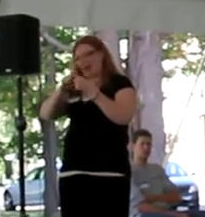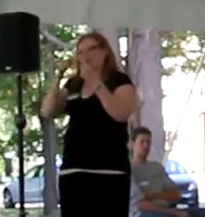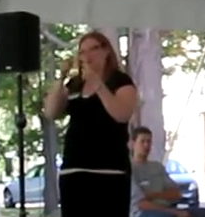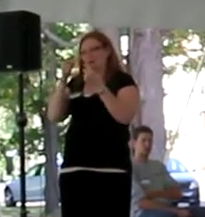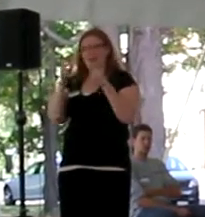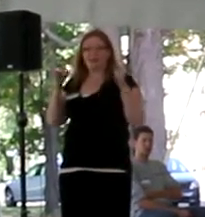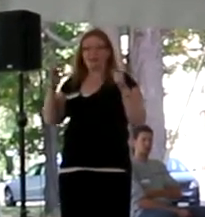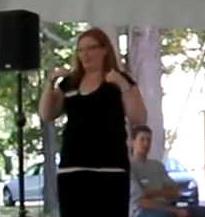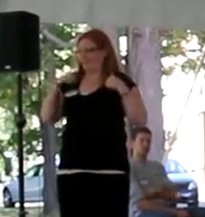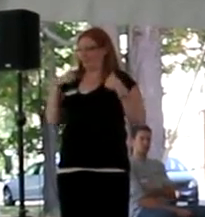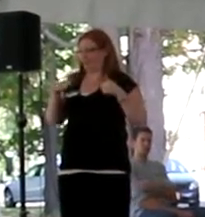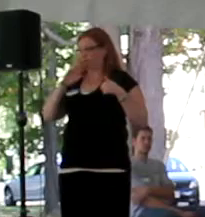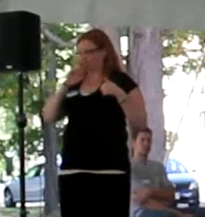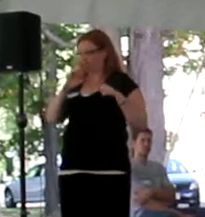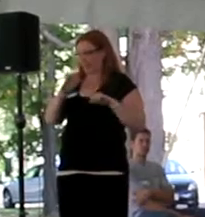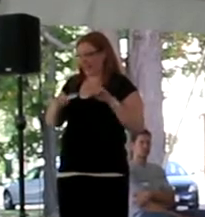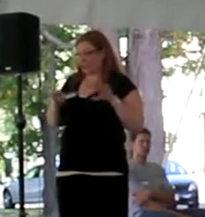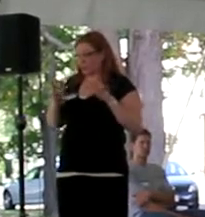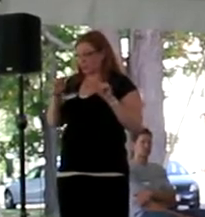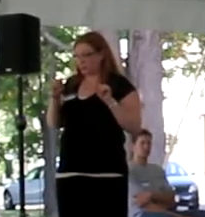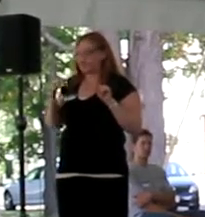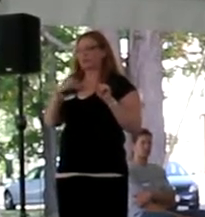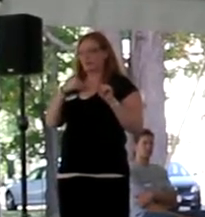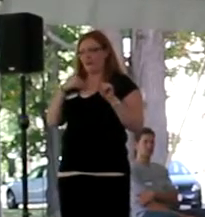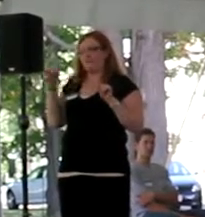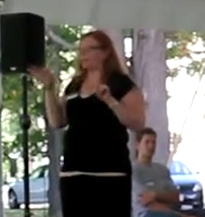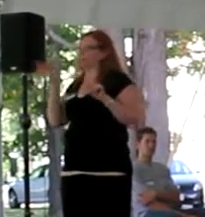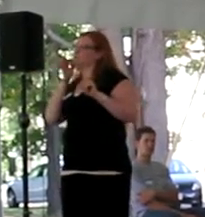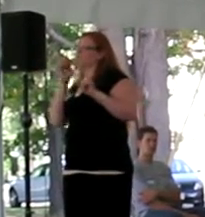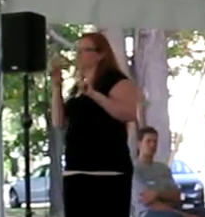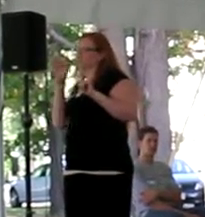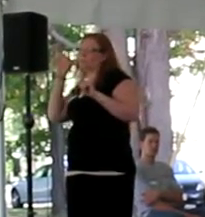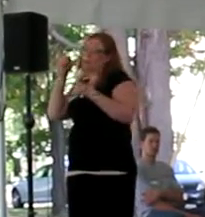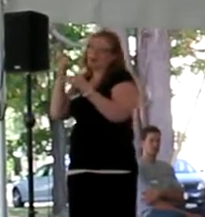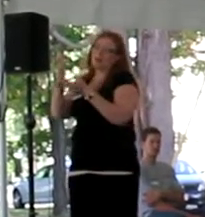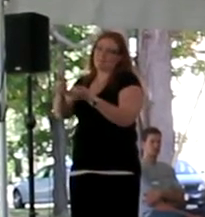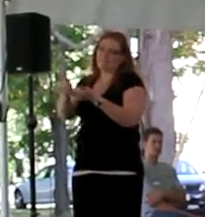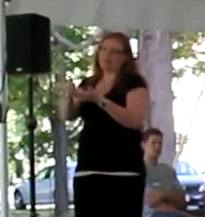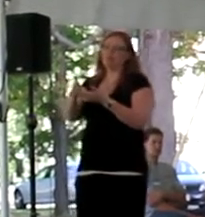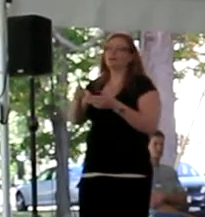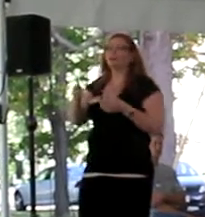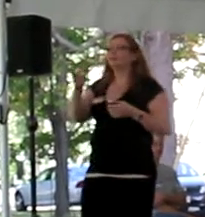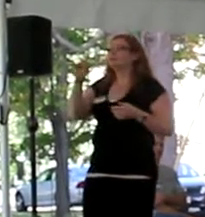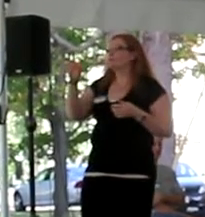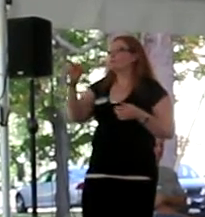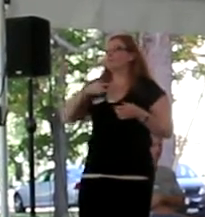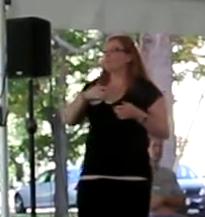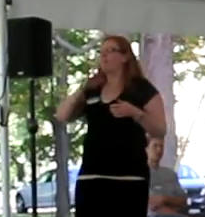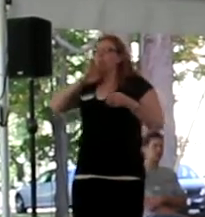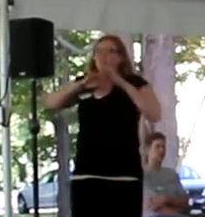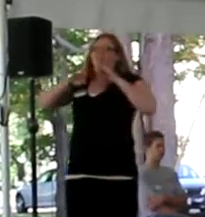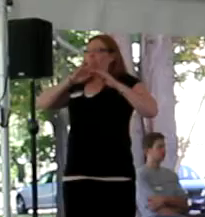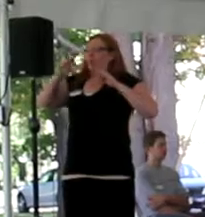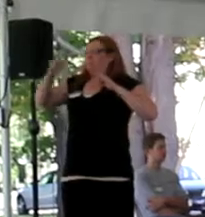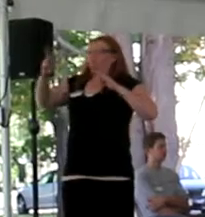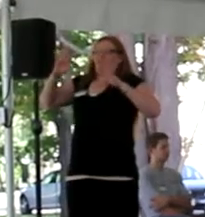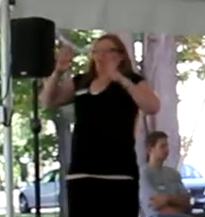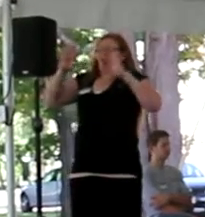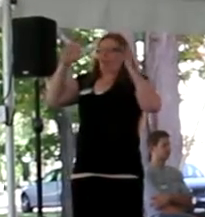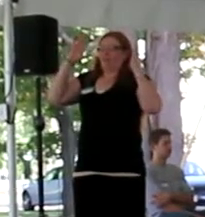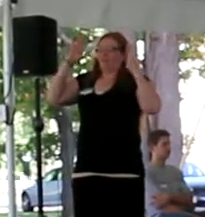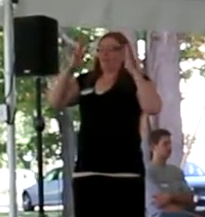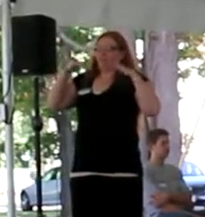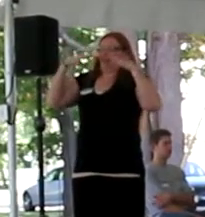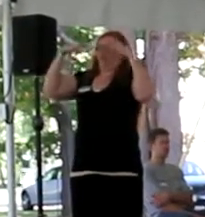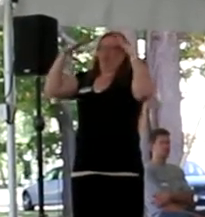And if I can't do it, I have a really great expert who will be able to get you through it. Don't let yourself get hung up on the website where